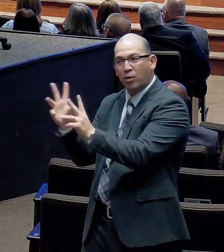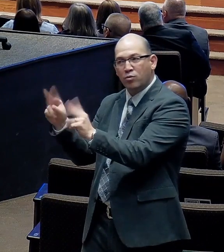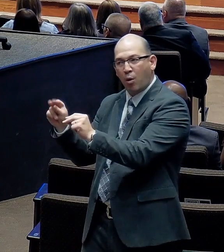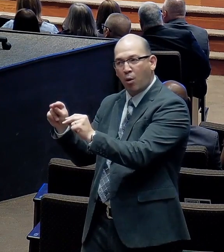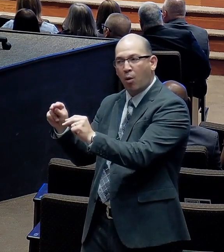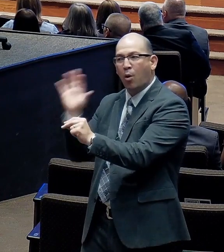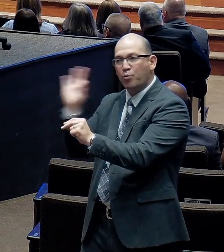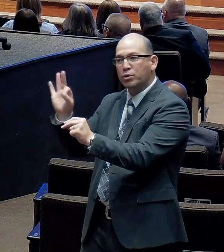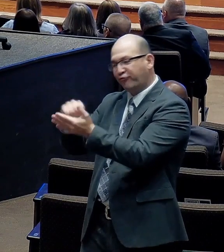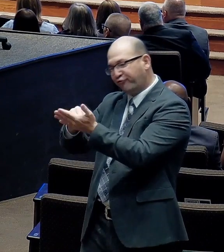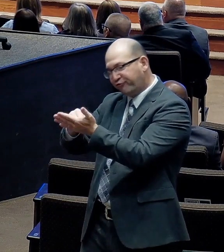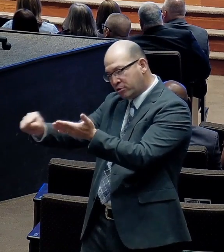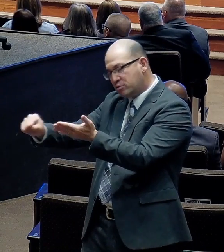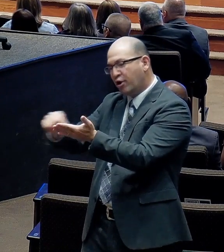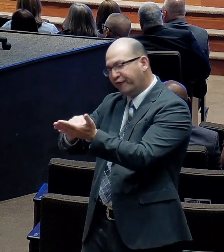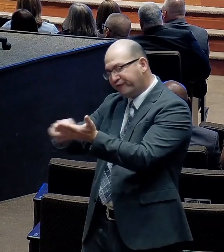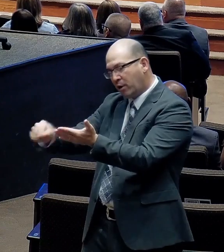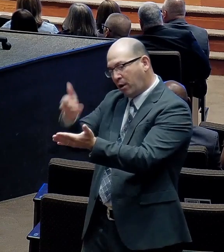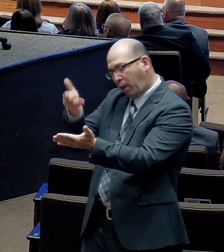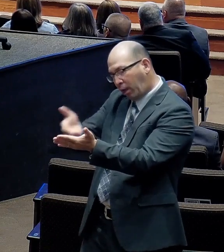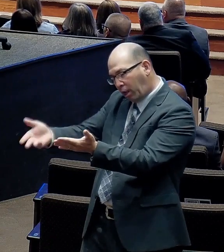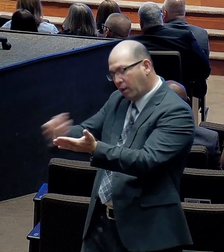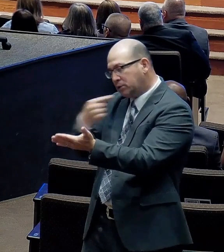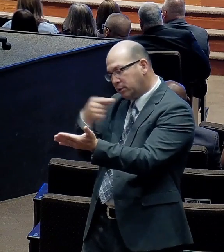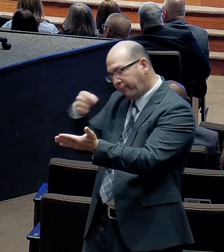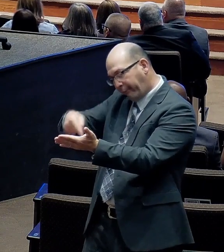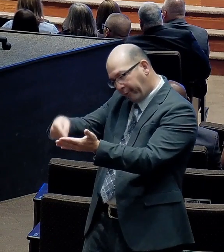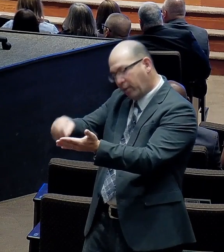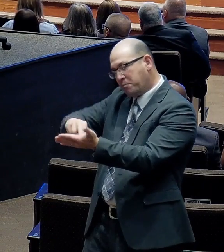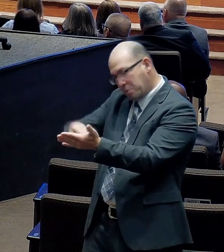I'll never forget. My ordination service in 1956.